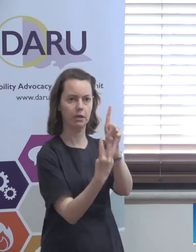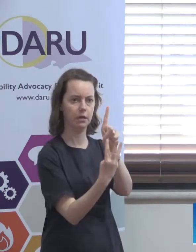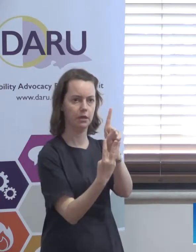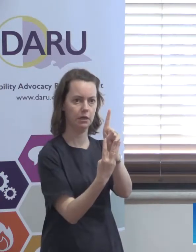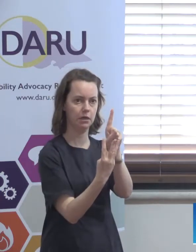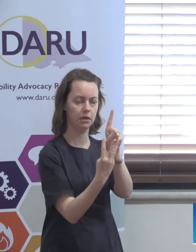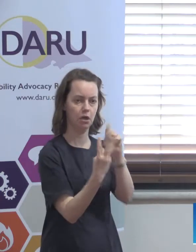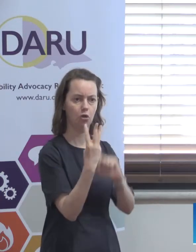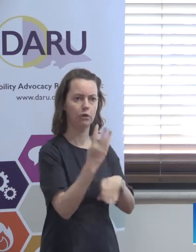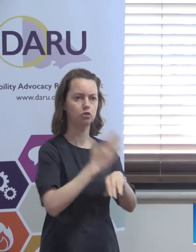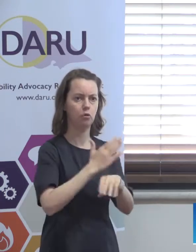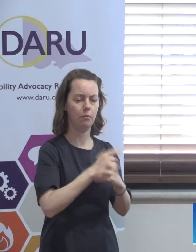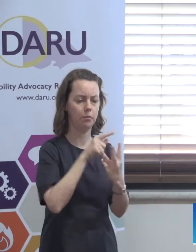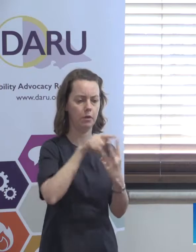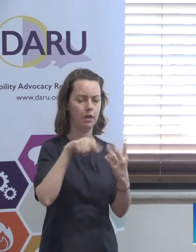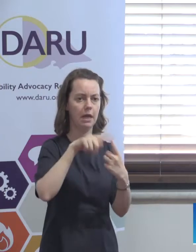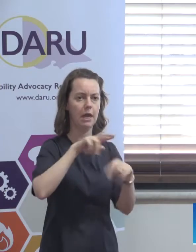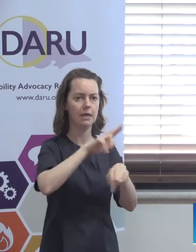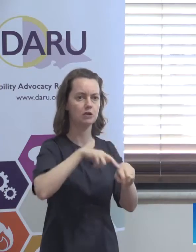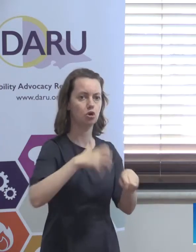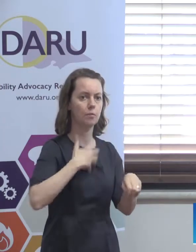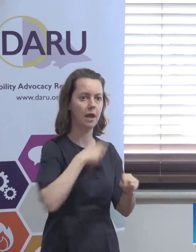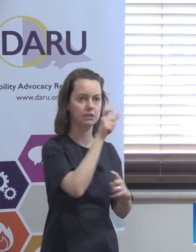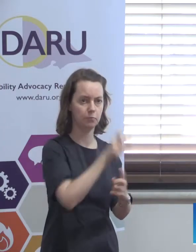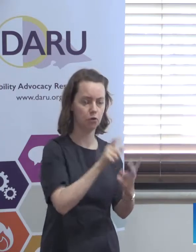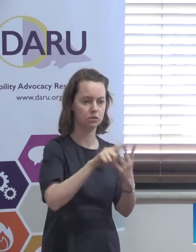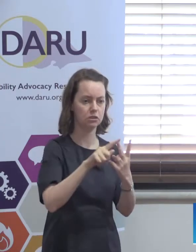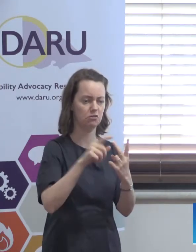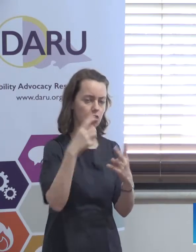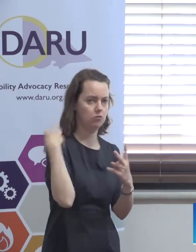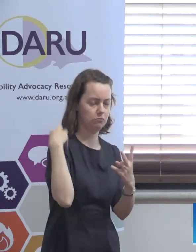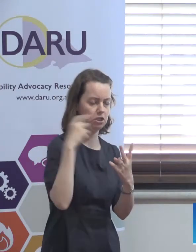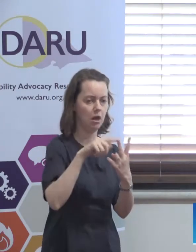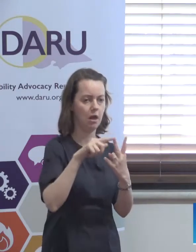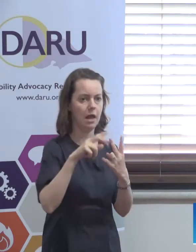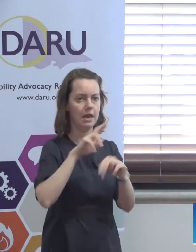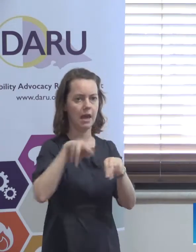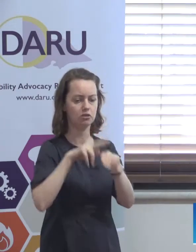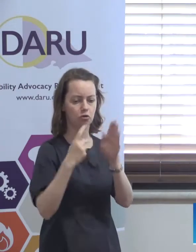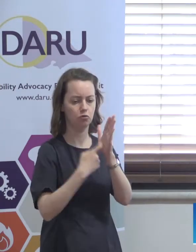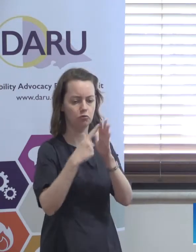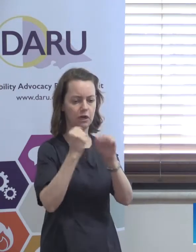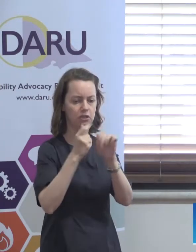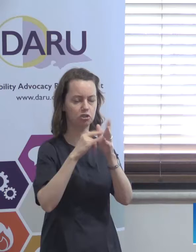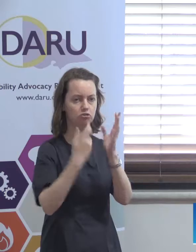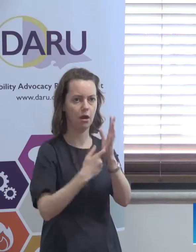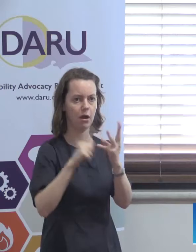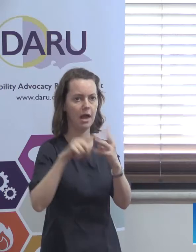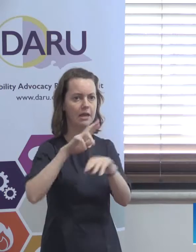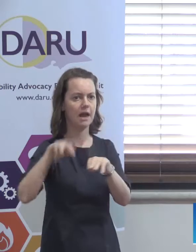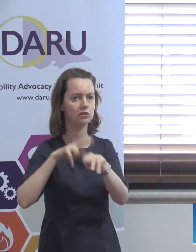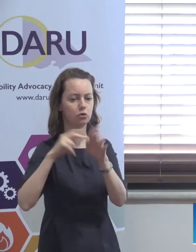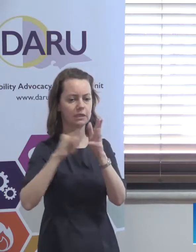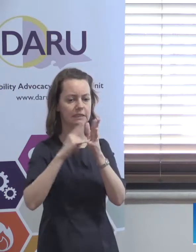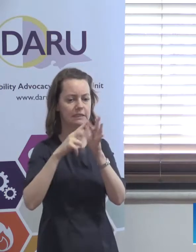roles. The National Complaints Commissioner, the National Registrar and the National Senior Practitioner.